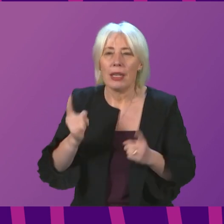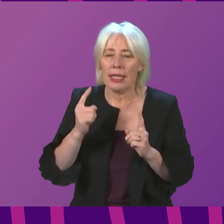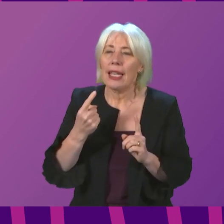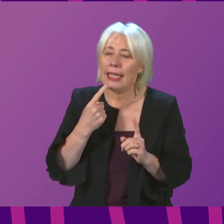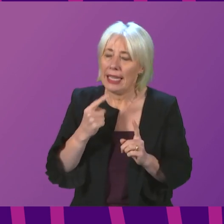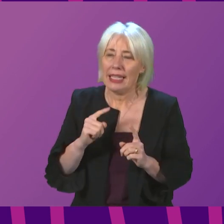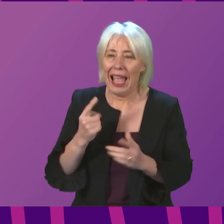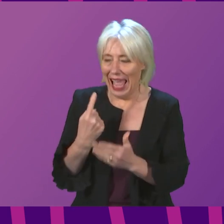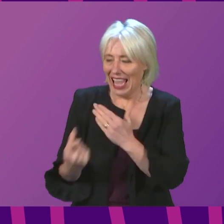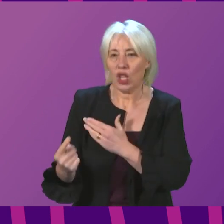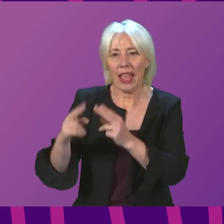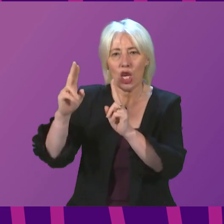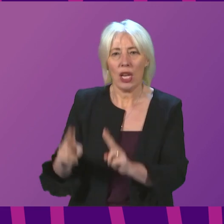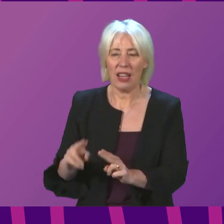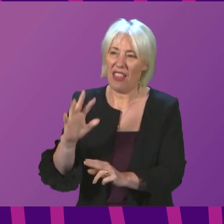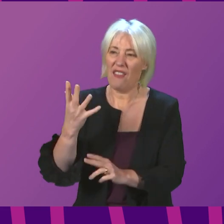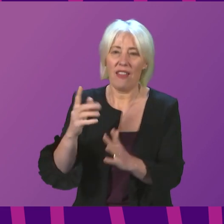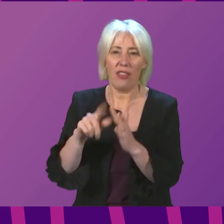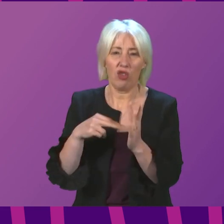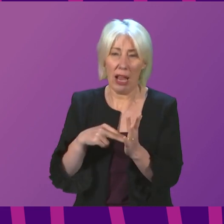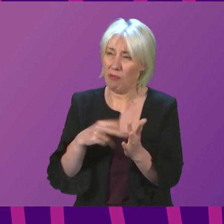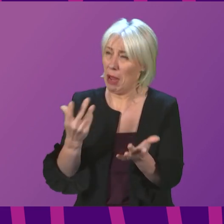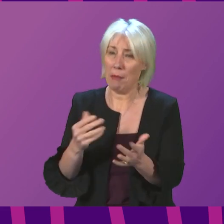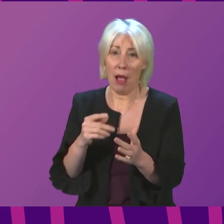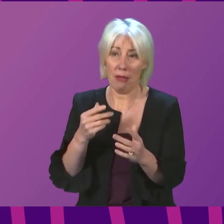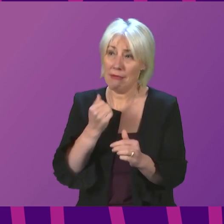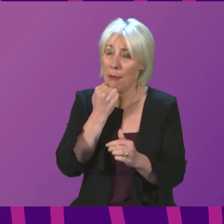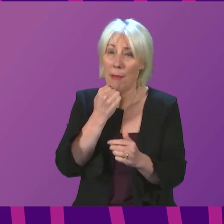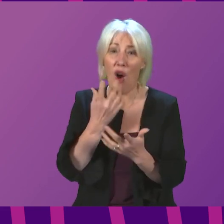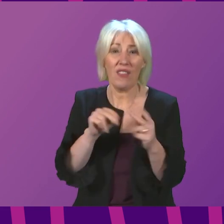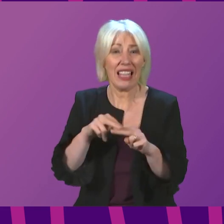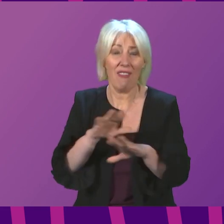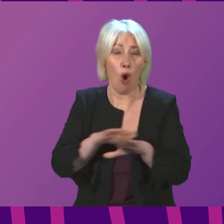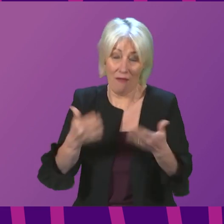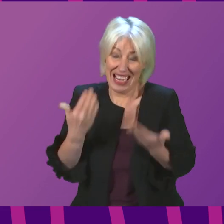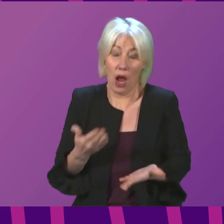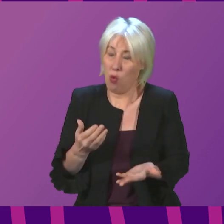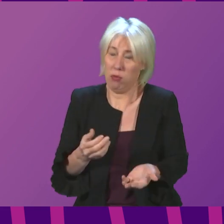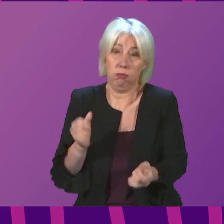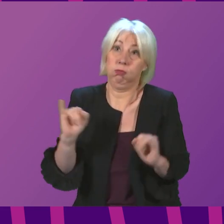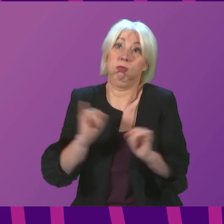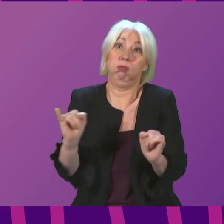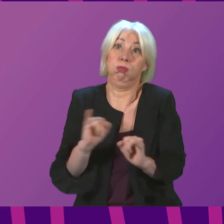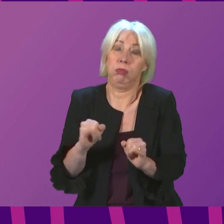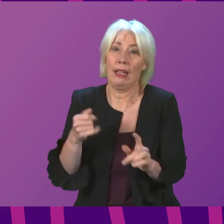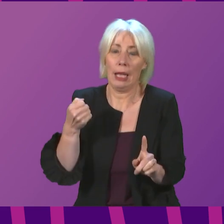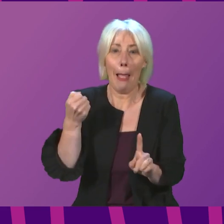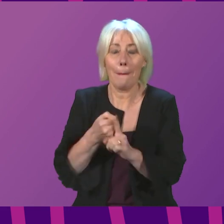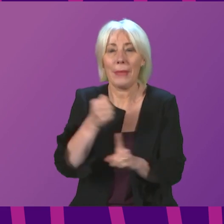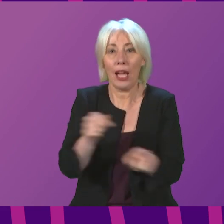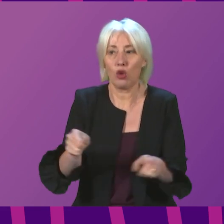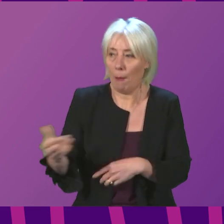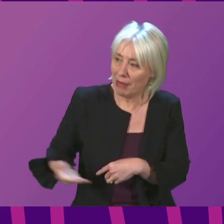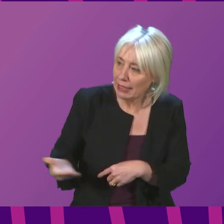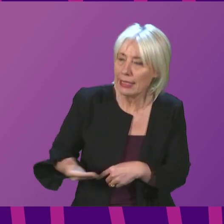the 5th of January. Staff absences are spiking now, and that is having knock-on effects on our services and, indeed, on industry.